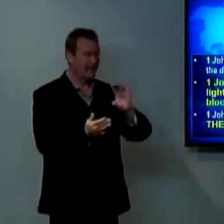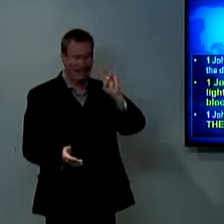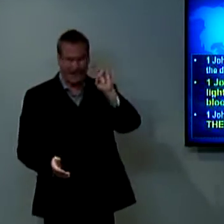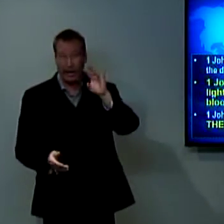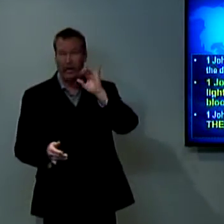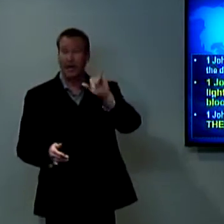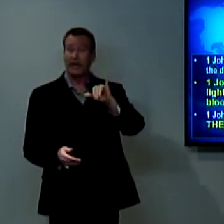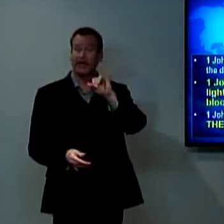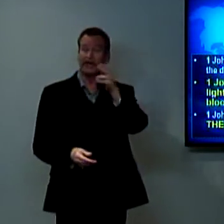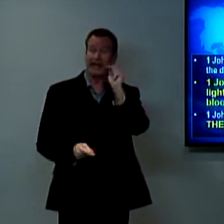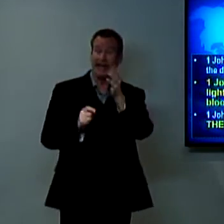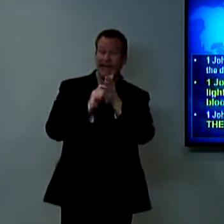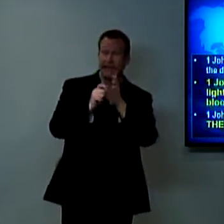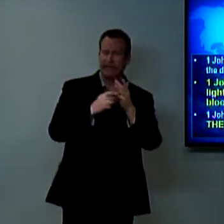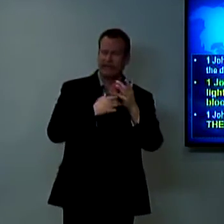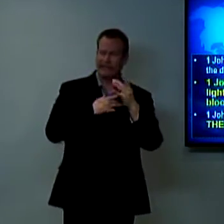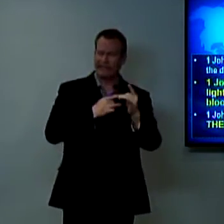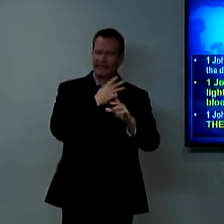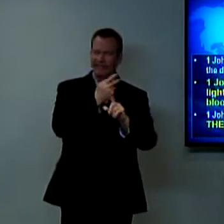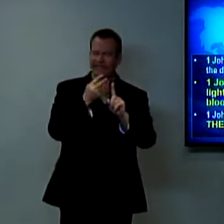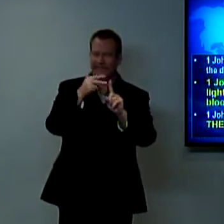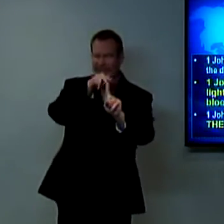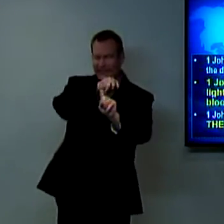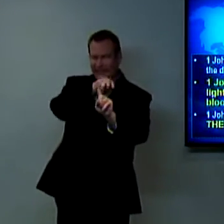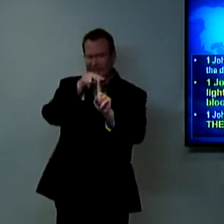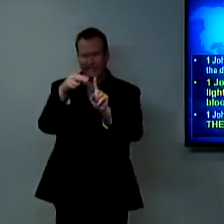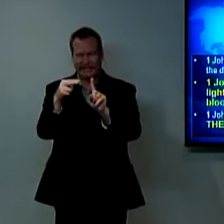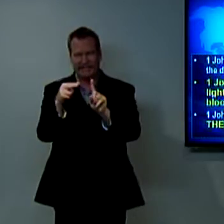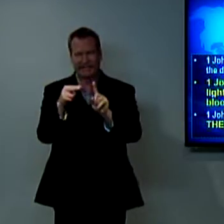But verse seven says, this is a very interesting verse.